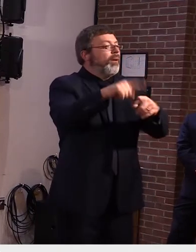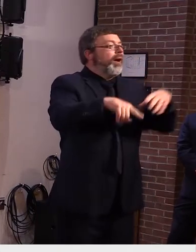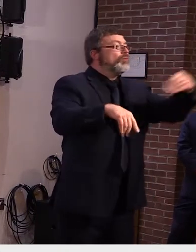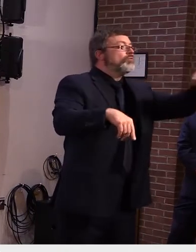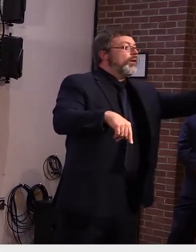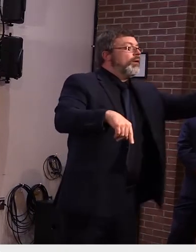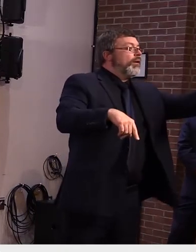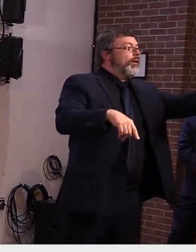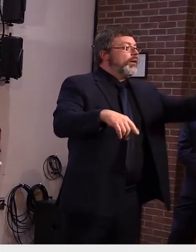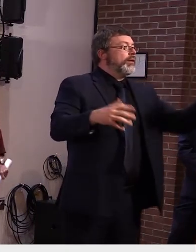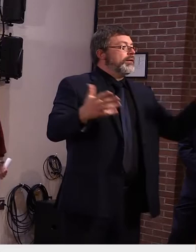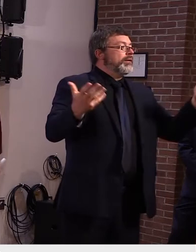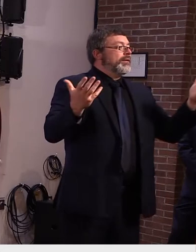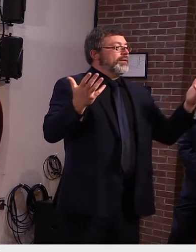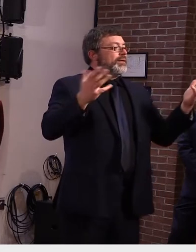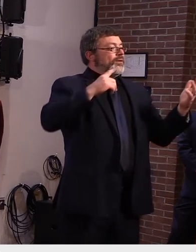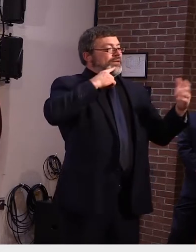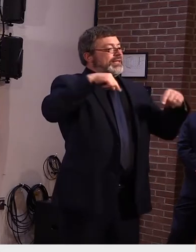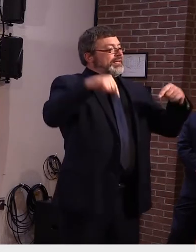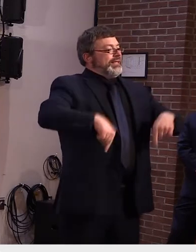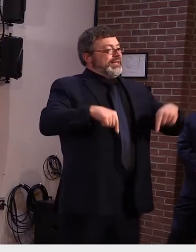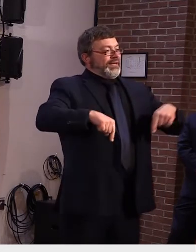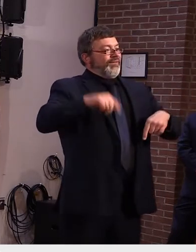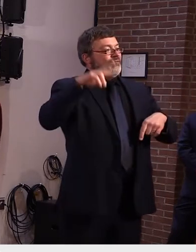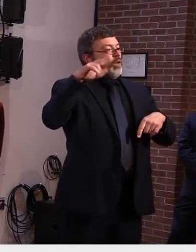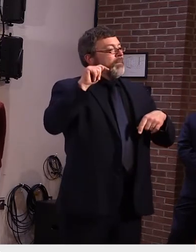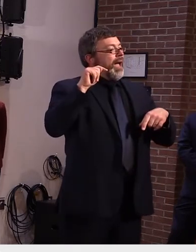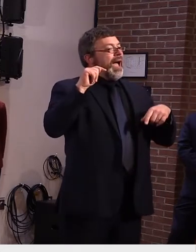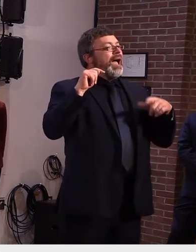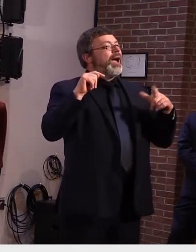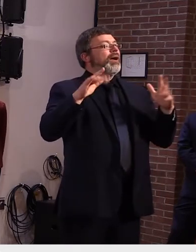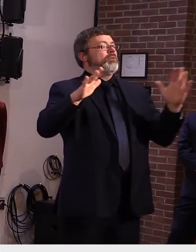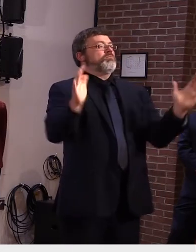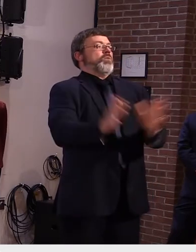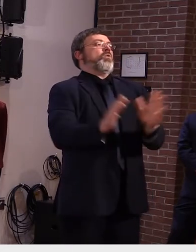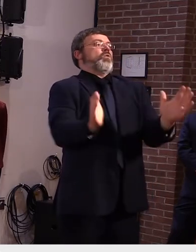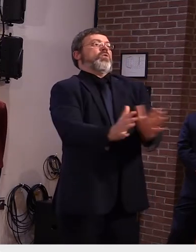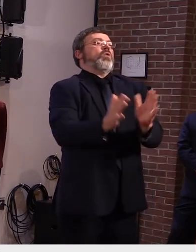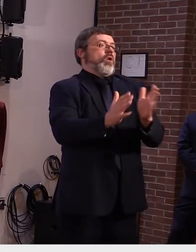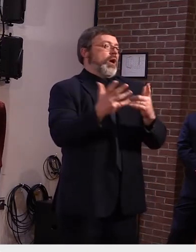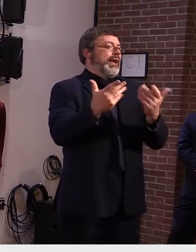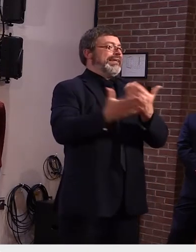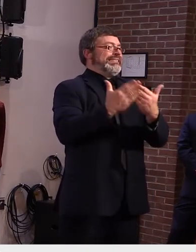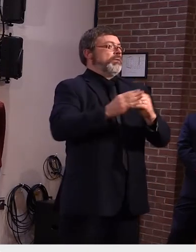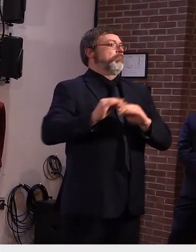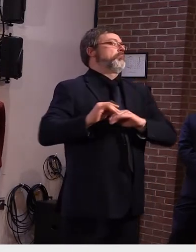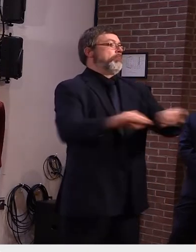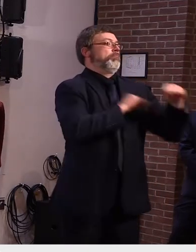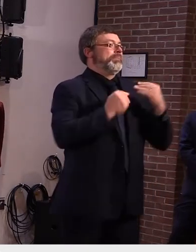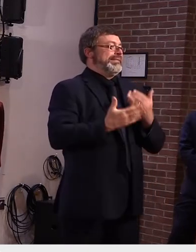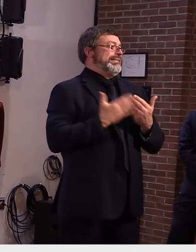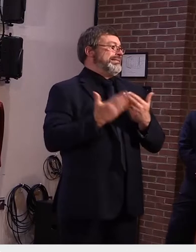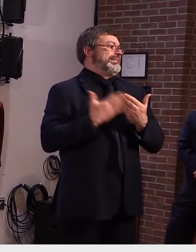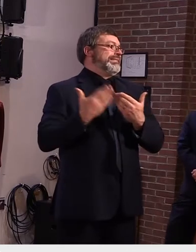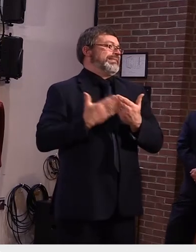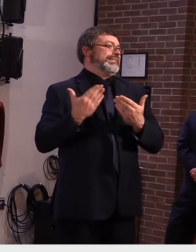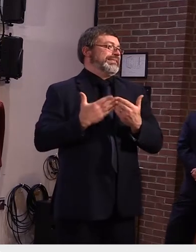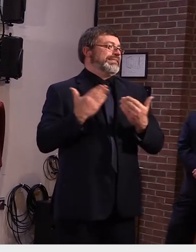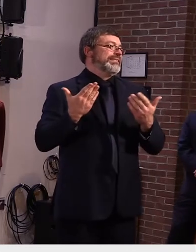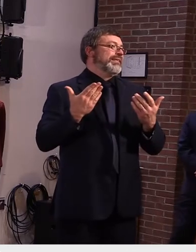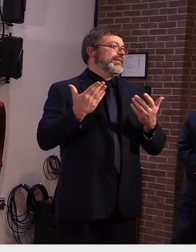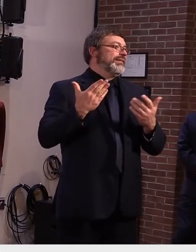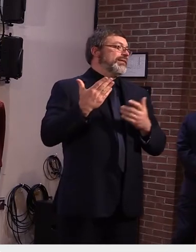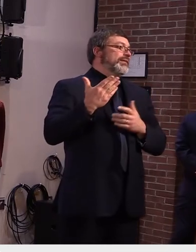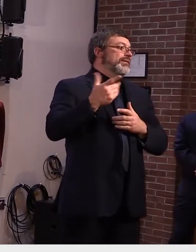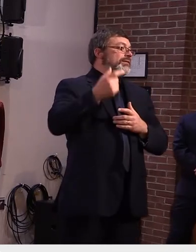small towns people may in fact know about that case and have concerns so schools may put out information just to show that they're